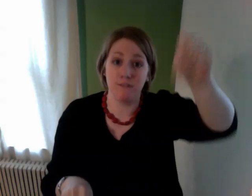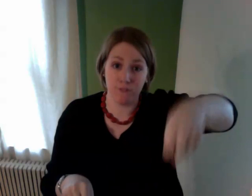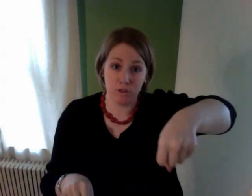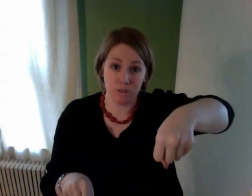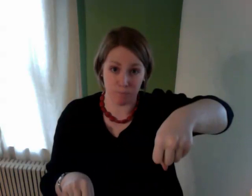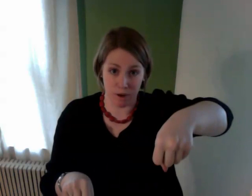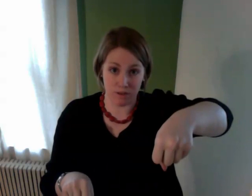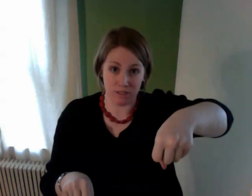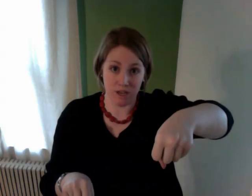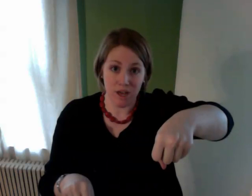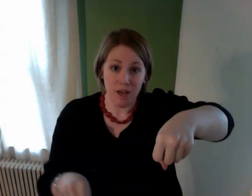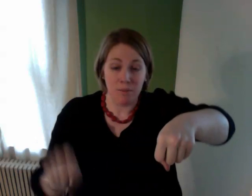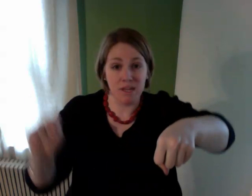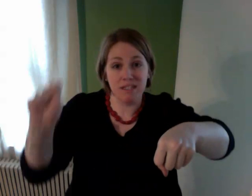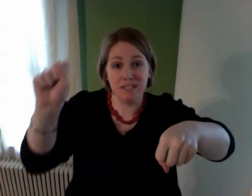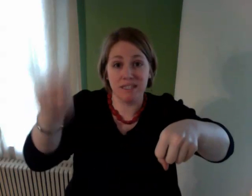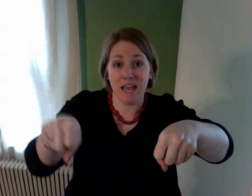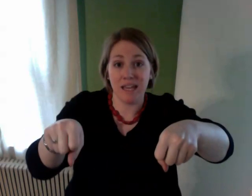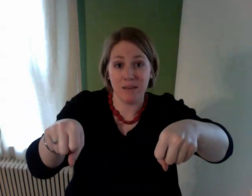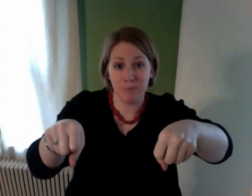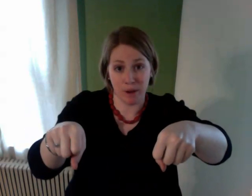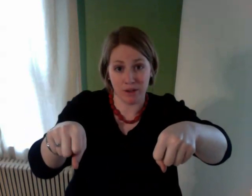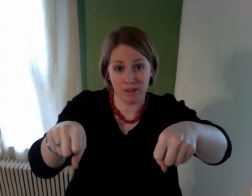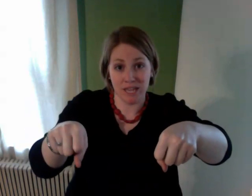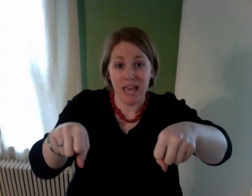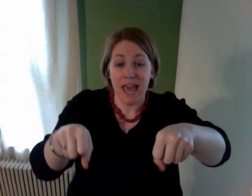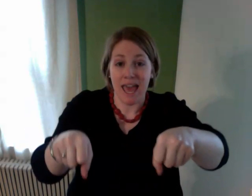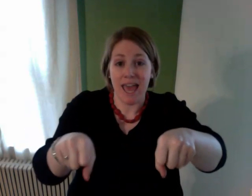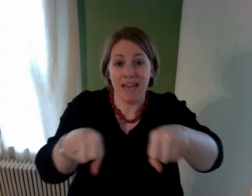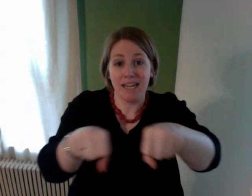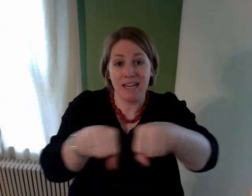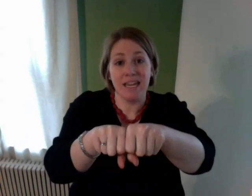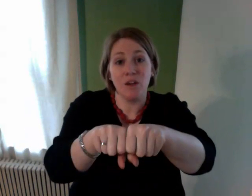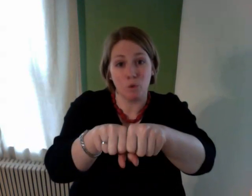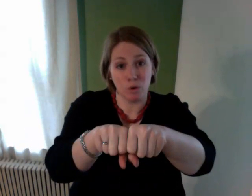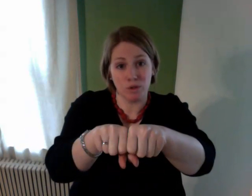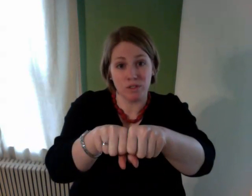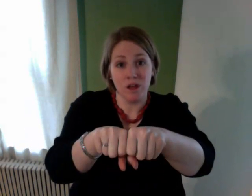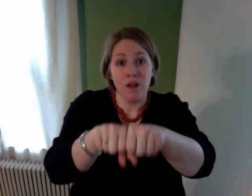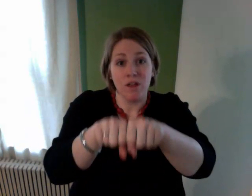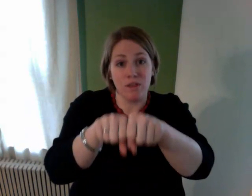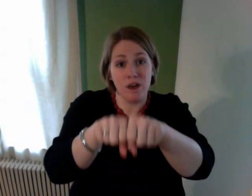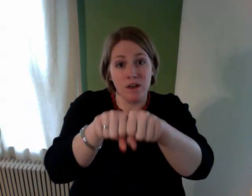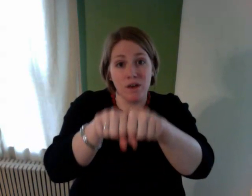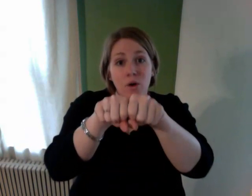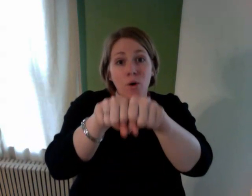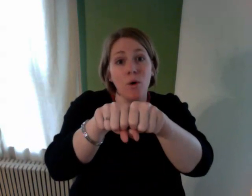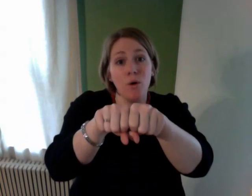first part plus the second part and it equals the whole